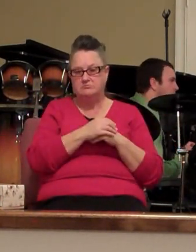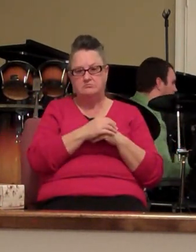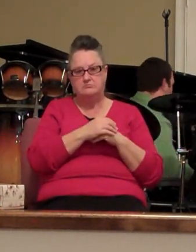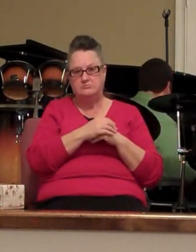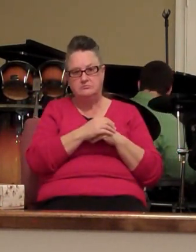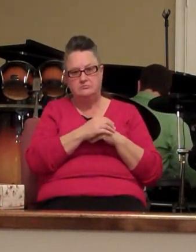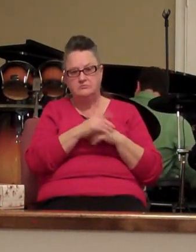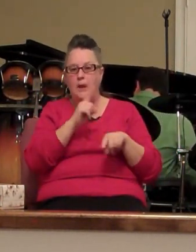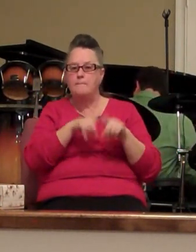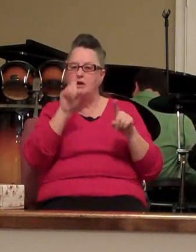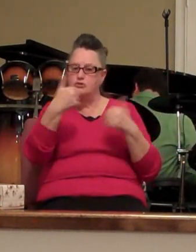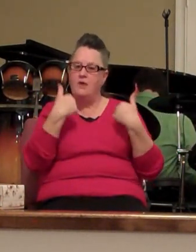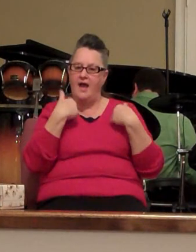but you have a chance tonight